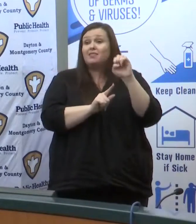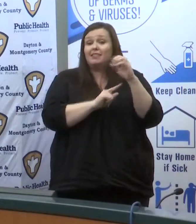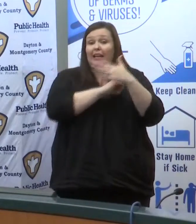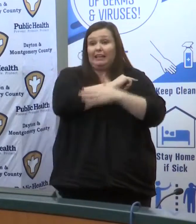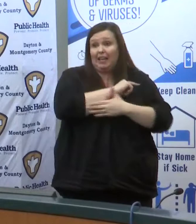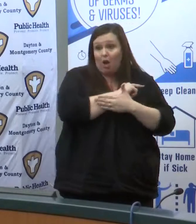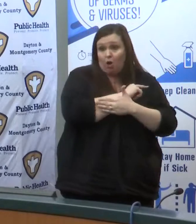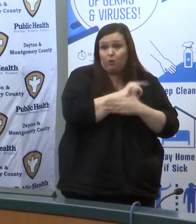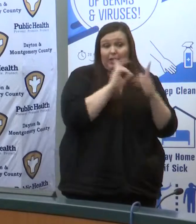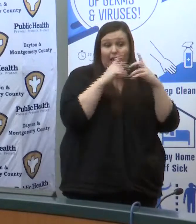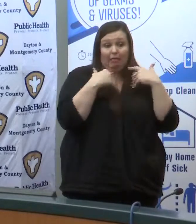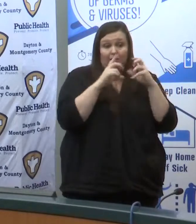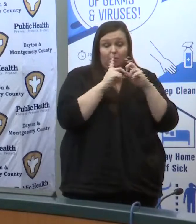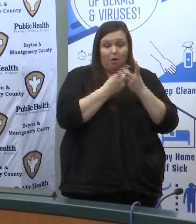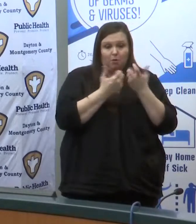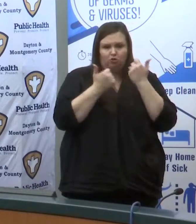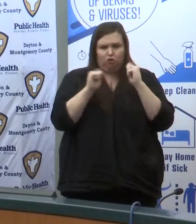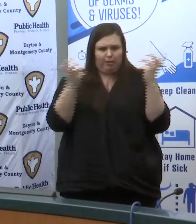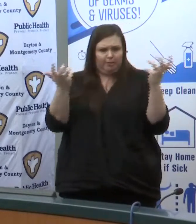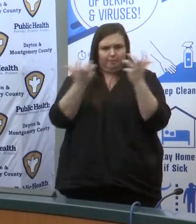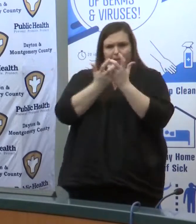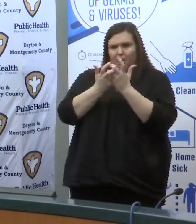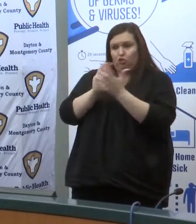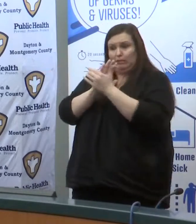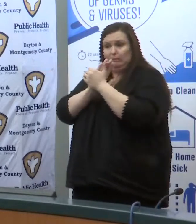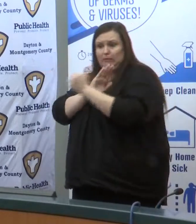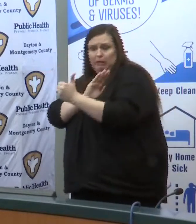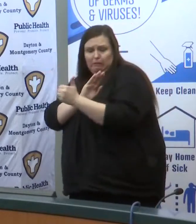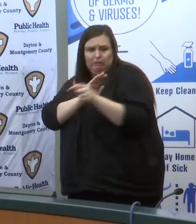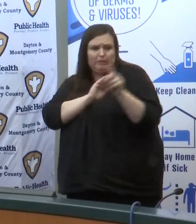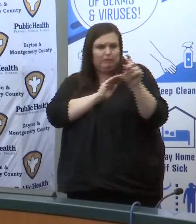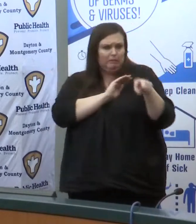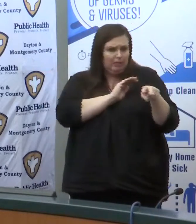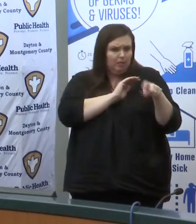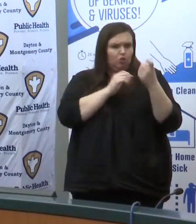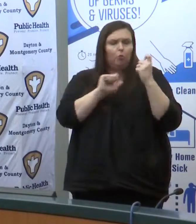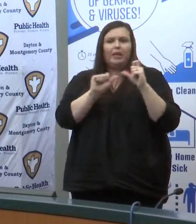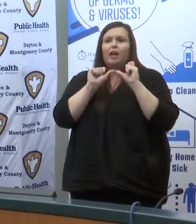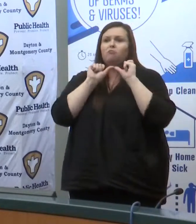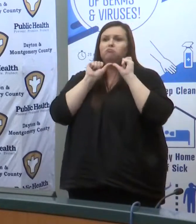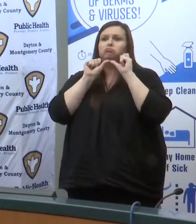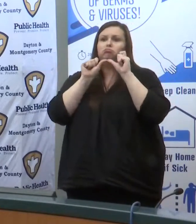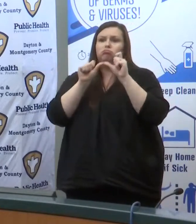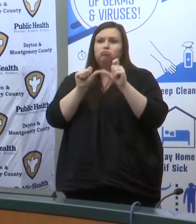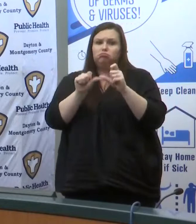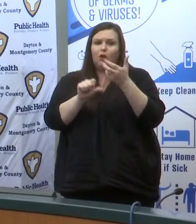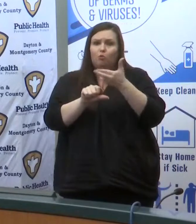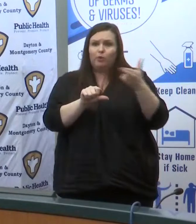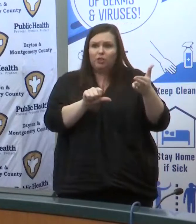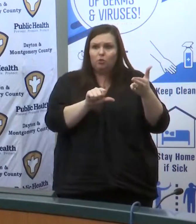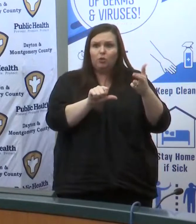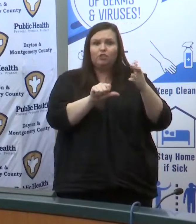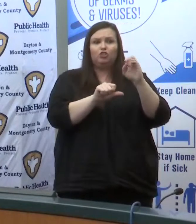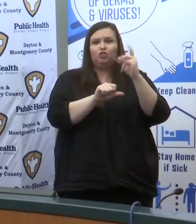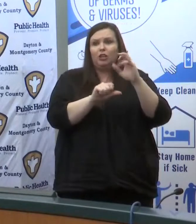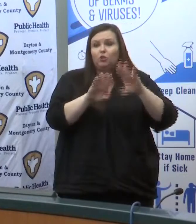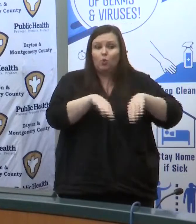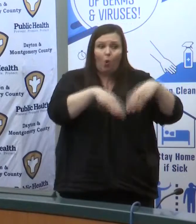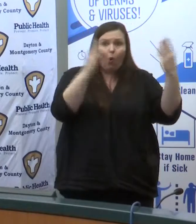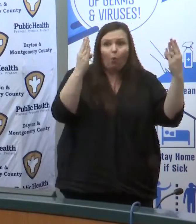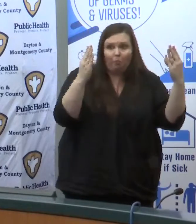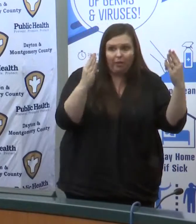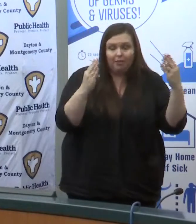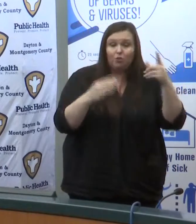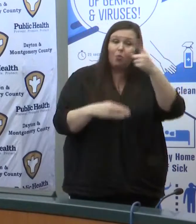these skills with the needs and i'm sure montgomery county will do the same so that we can keep this resource open to these folks keep